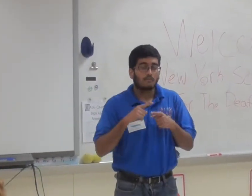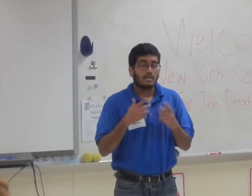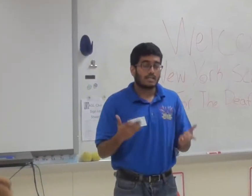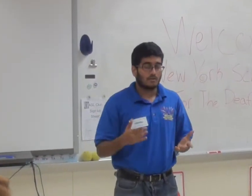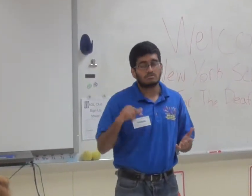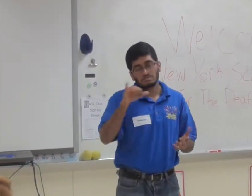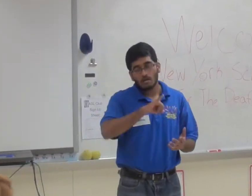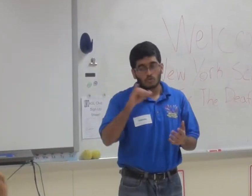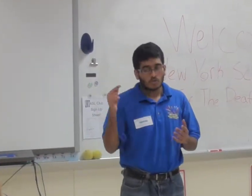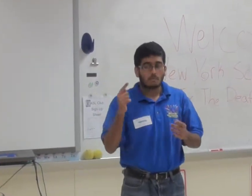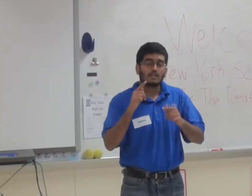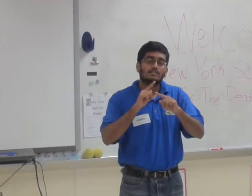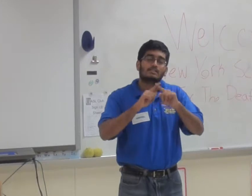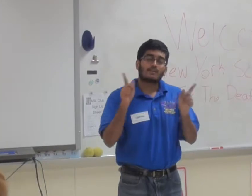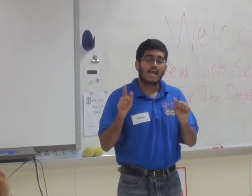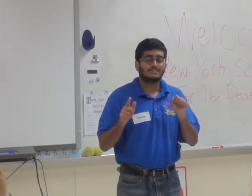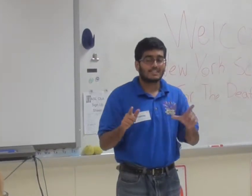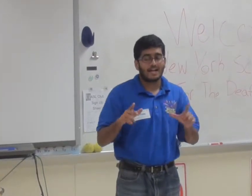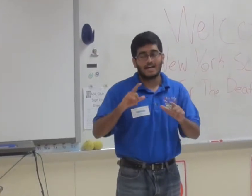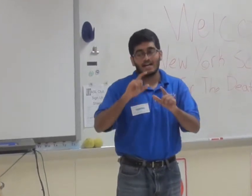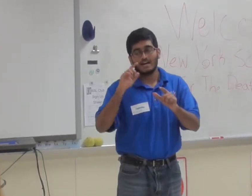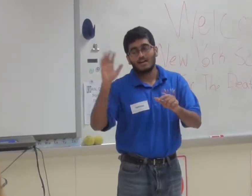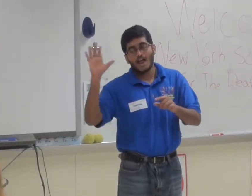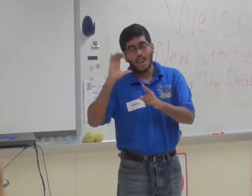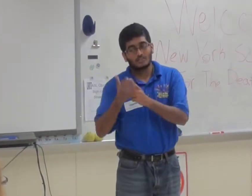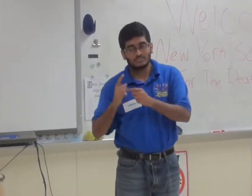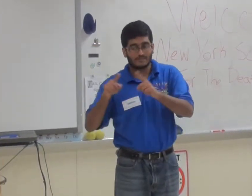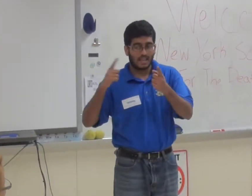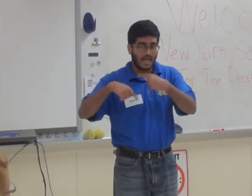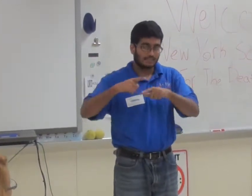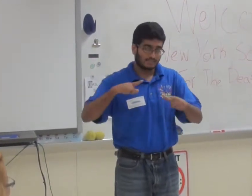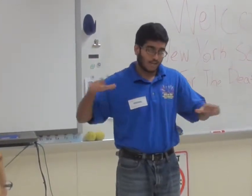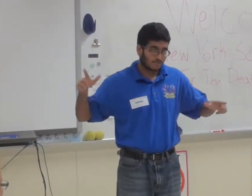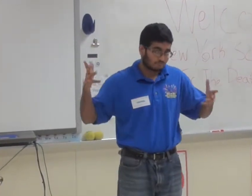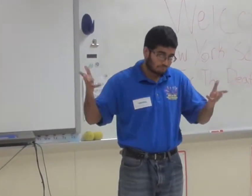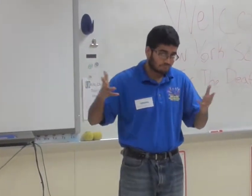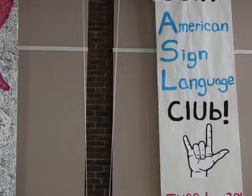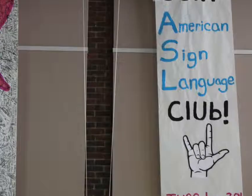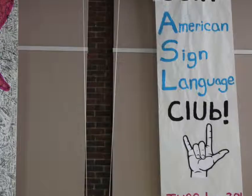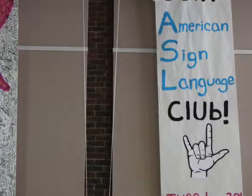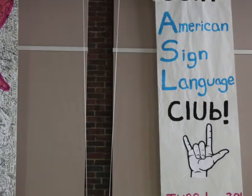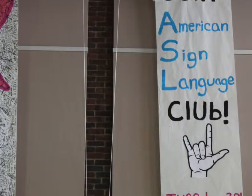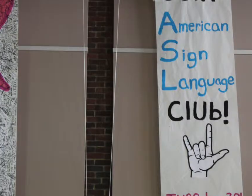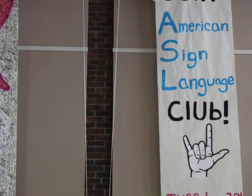There are schools for the deaf there, and they're similar, other than the language. And I'm first one